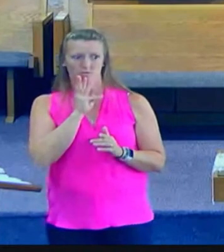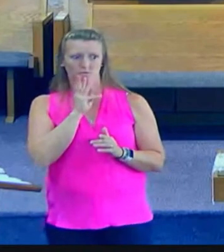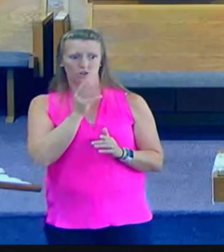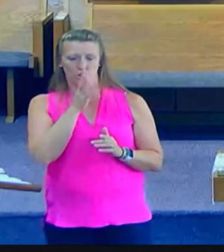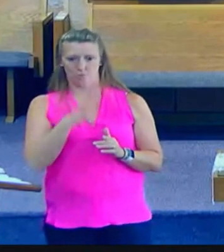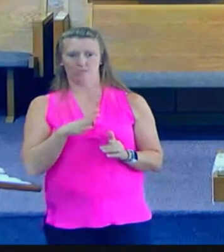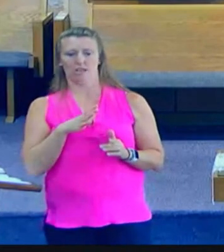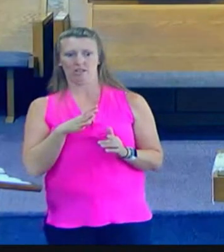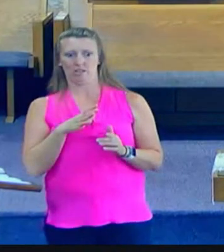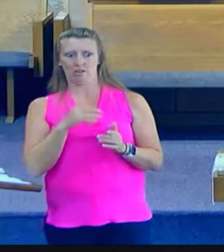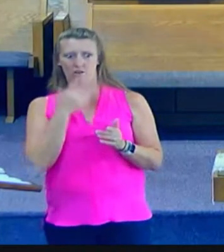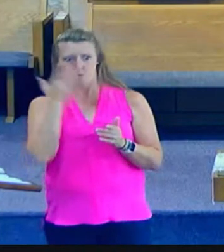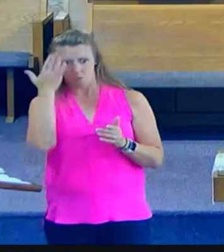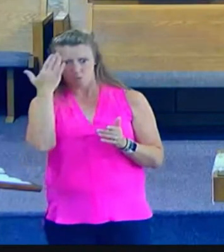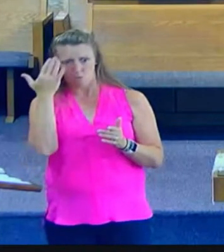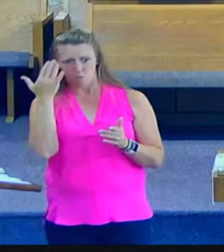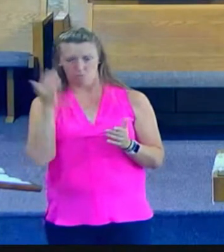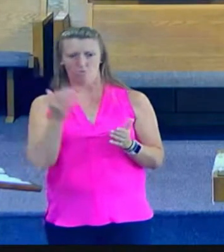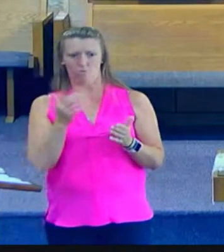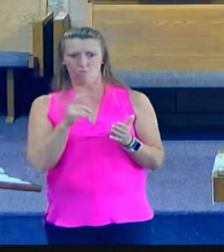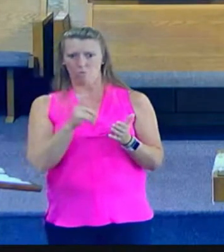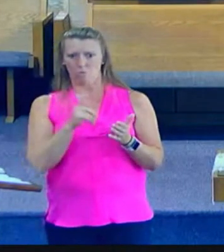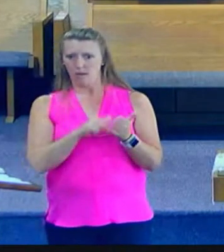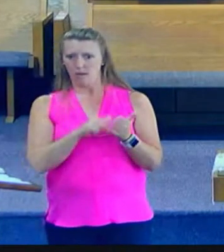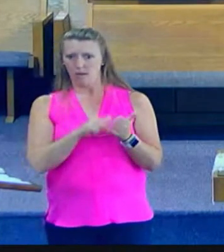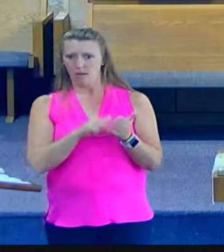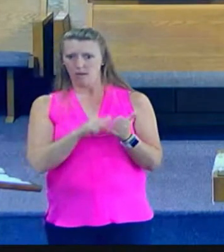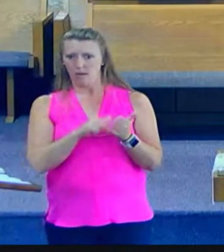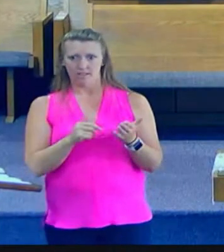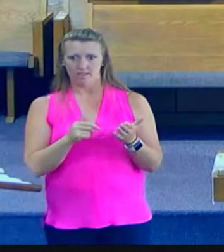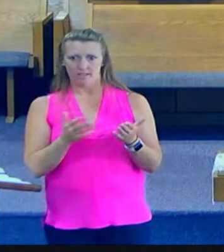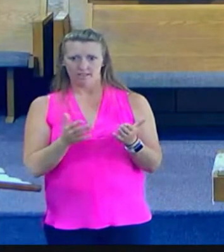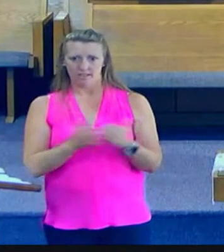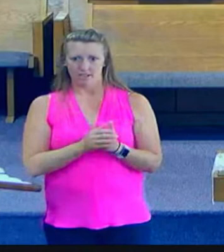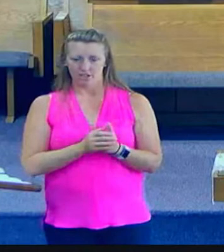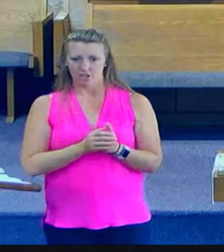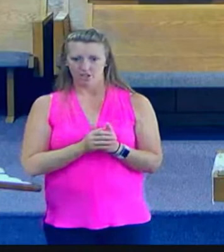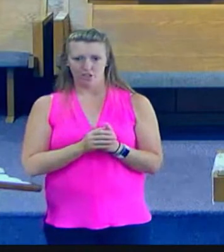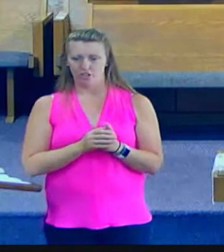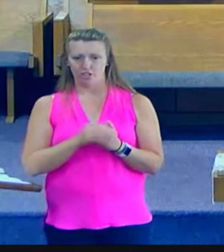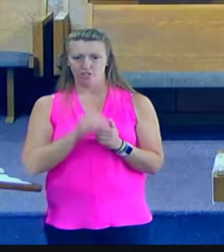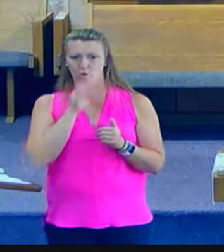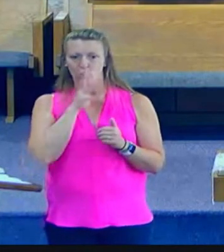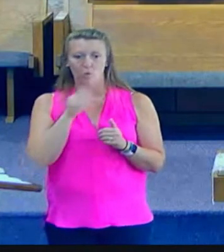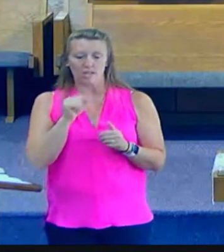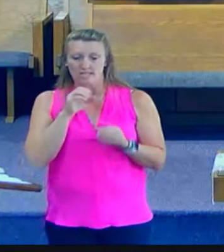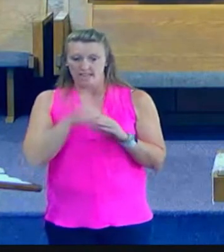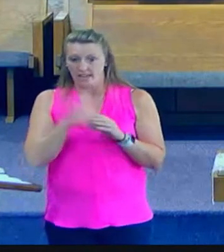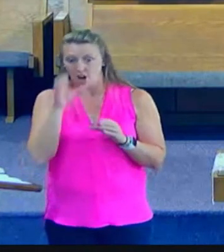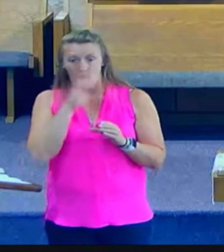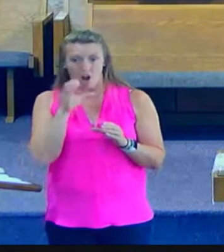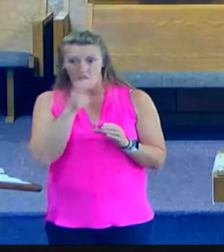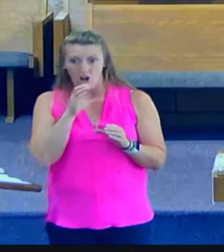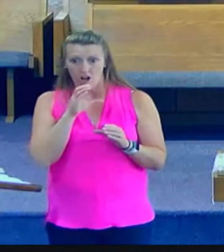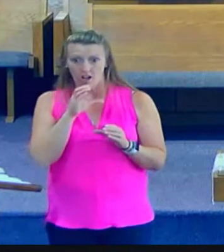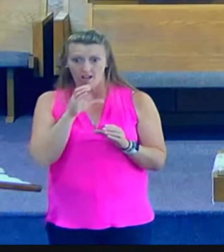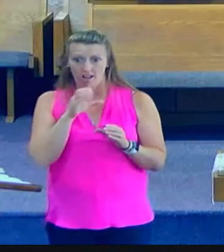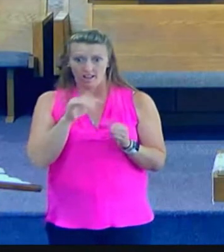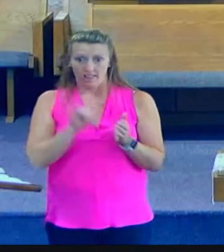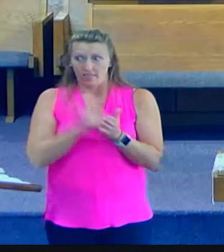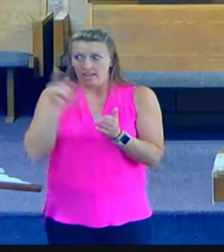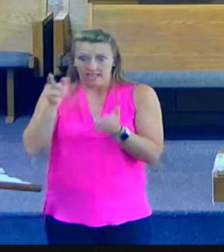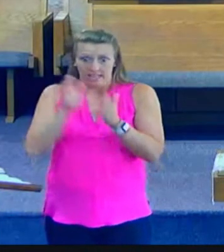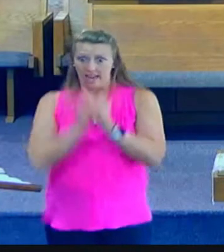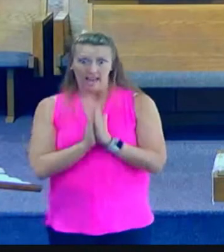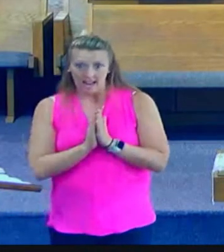that this woman herself was made to marvel Jesus the son of man offers of